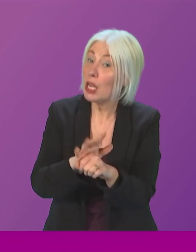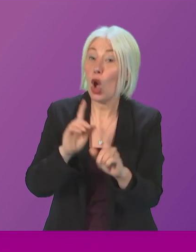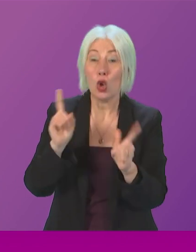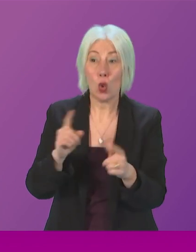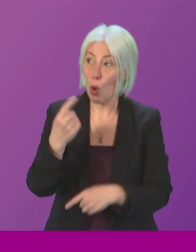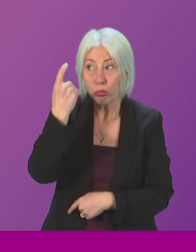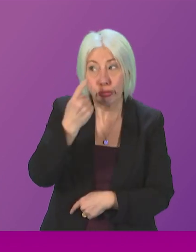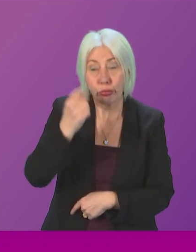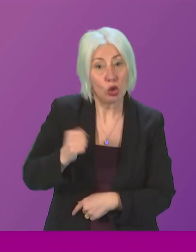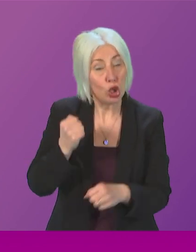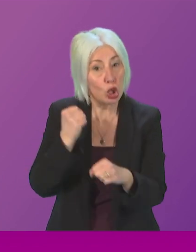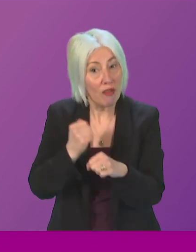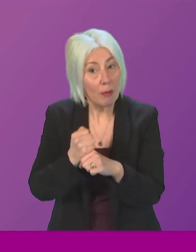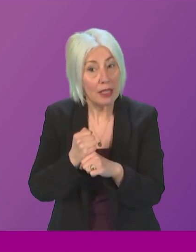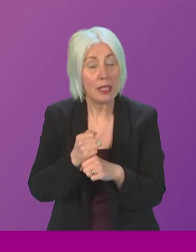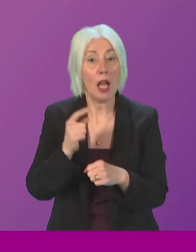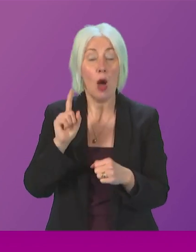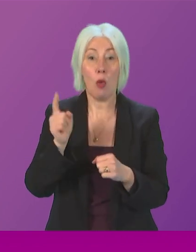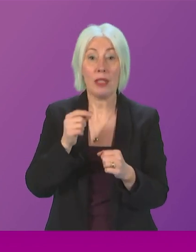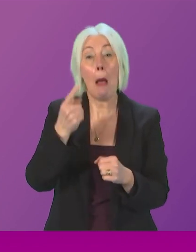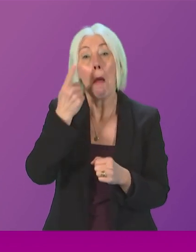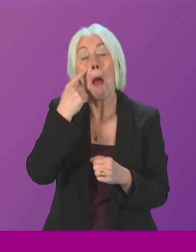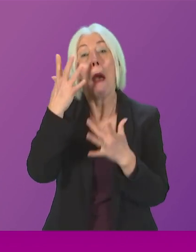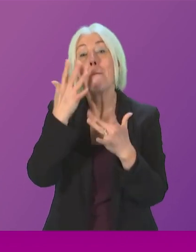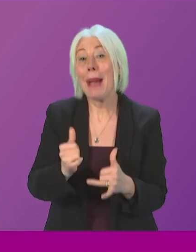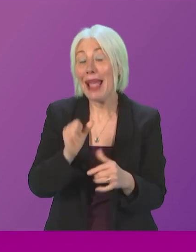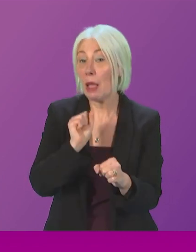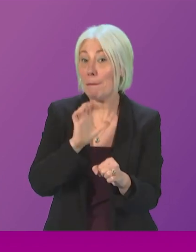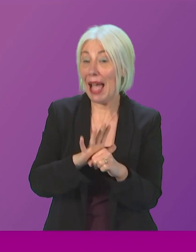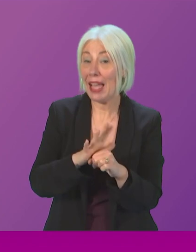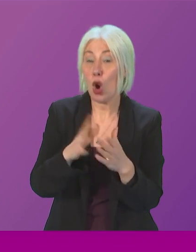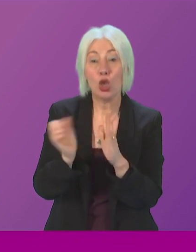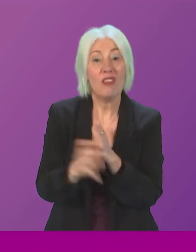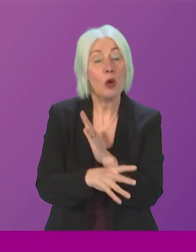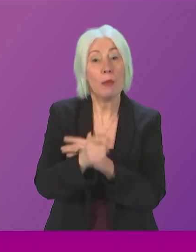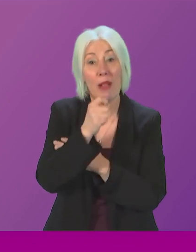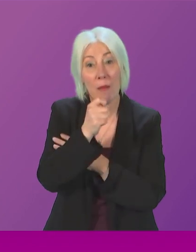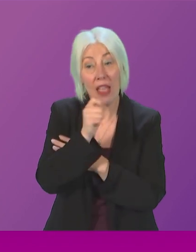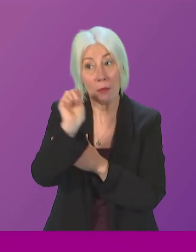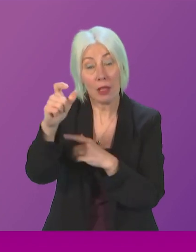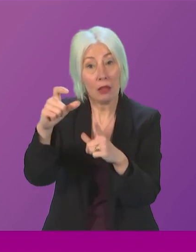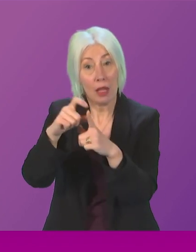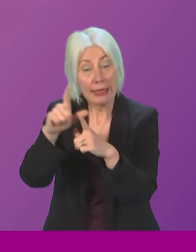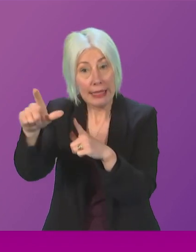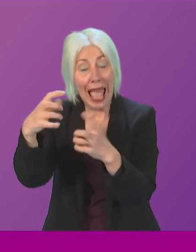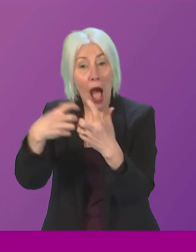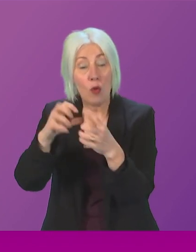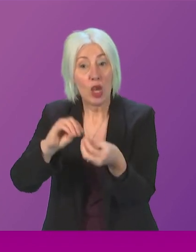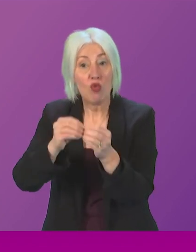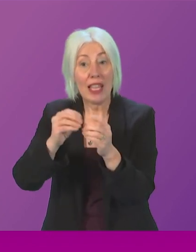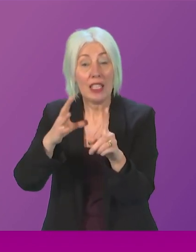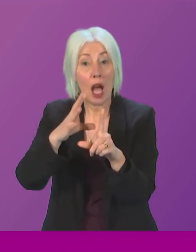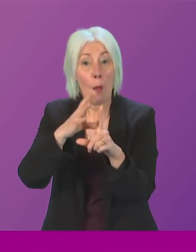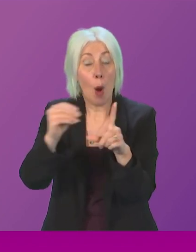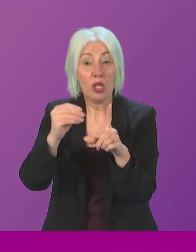consideration the Scottish government has given to introducing a pilot ban on disposable vapes in Dundee to help develop a model for a national ban